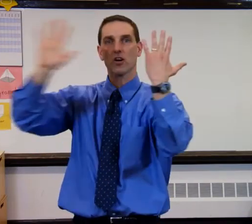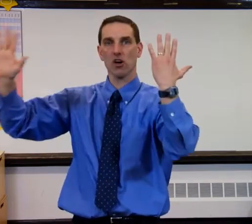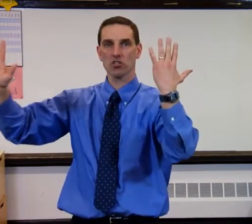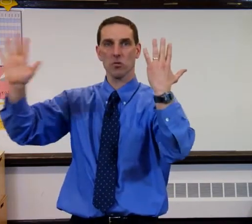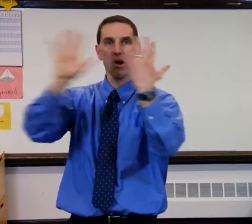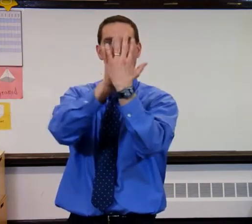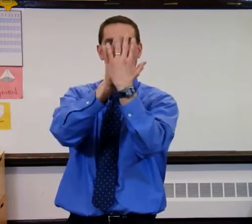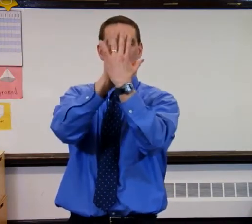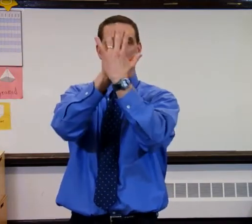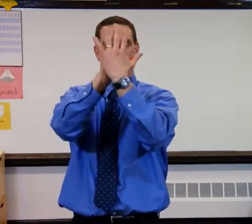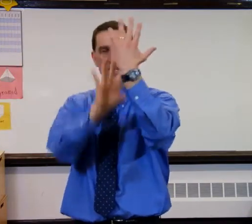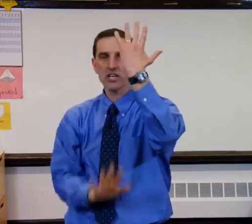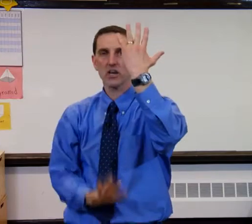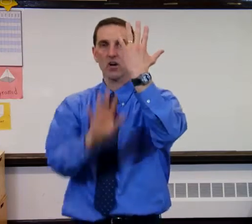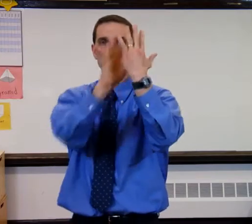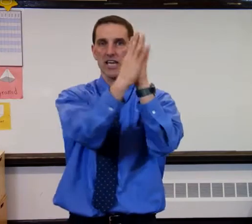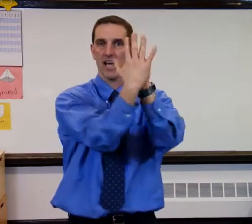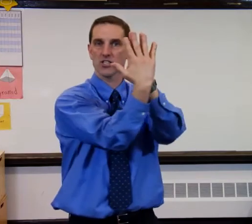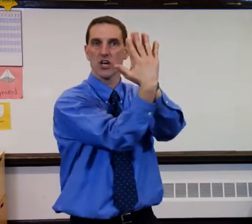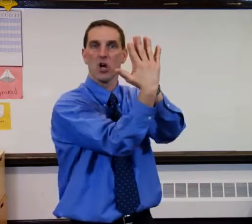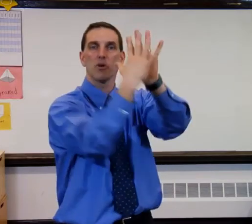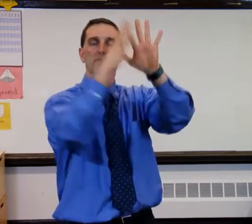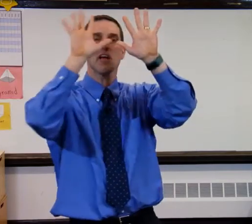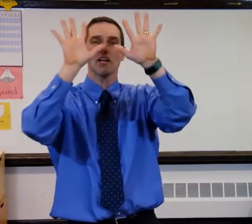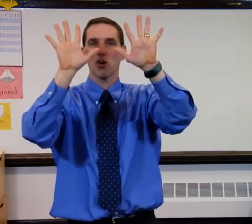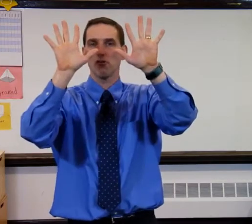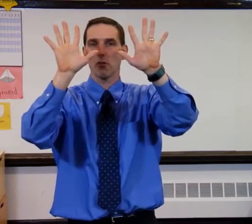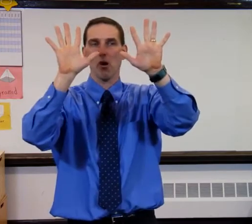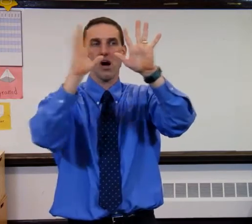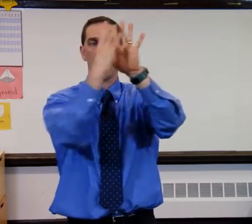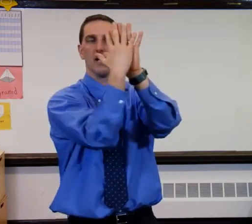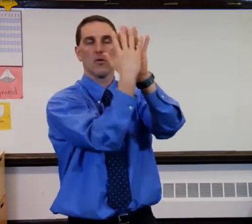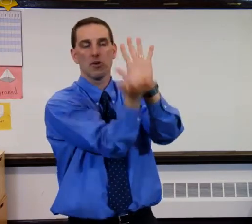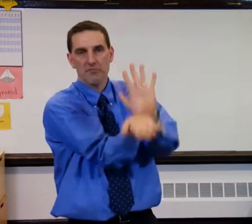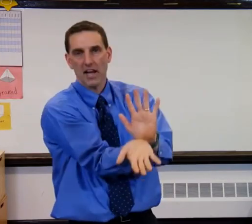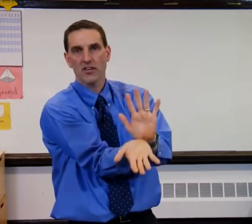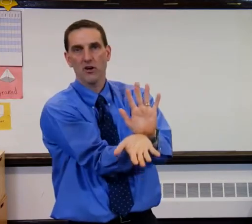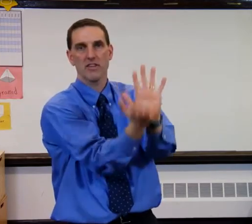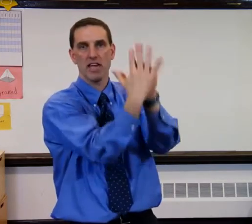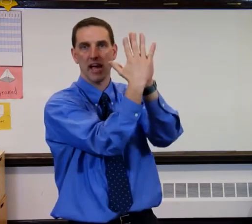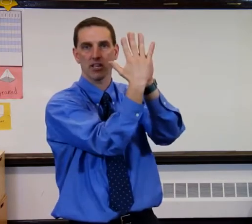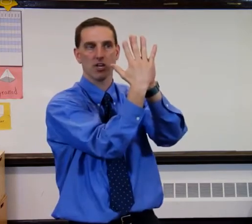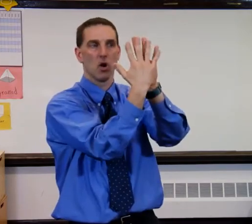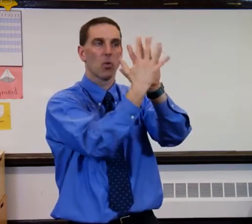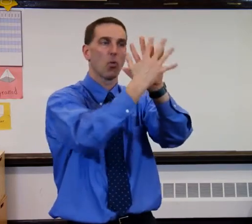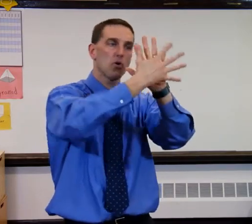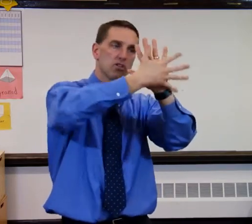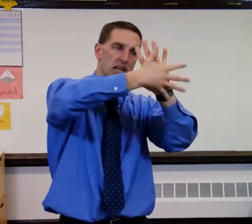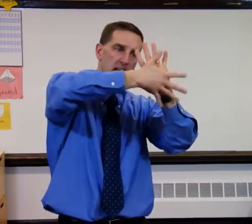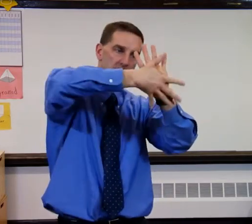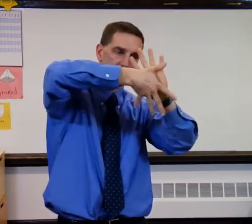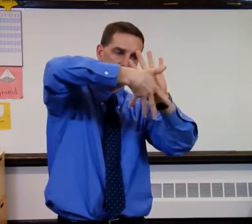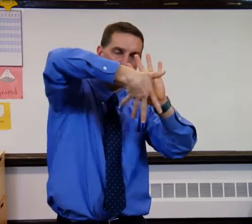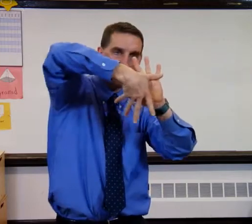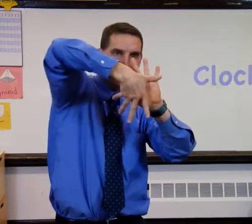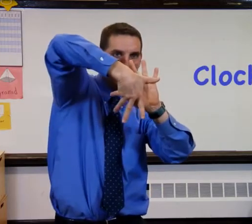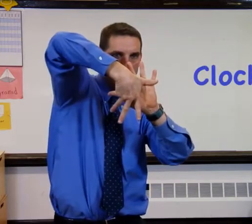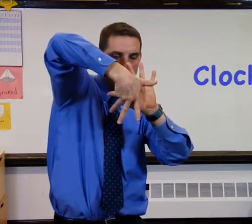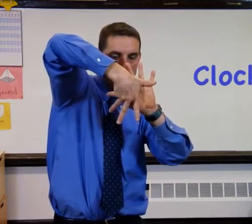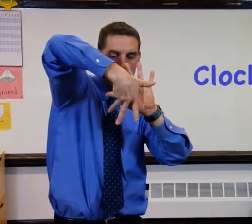across the Y. Translate across the X. Reflect over the Y. Reflect over the X. Rotate. I guess that would